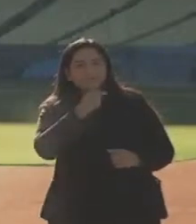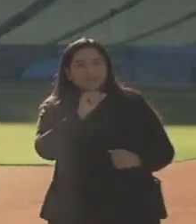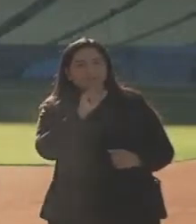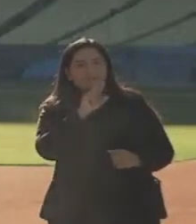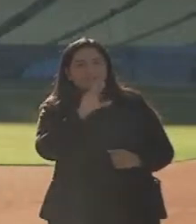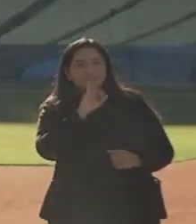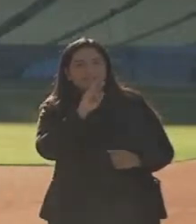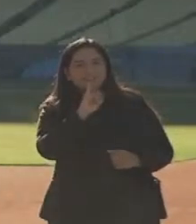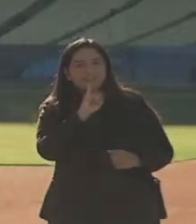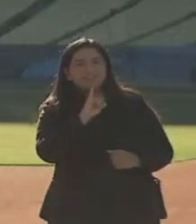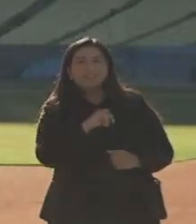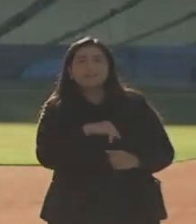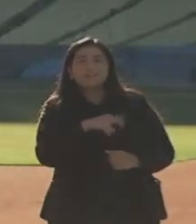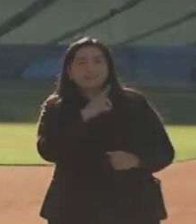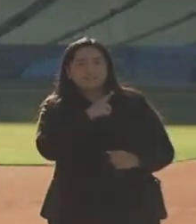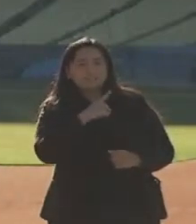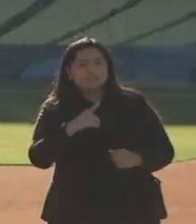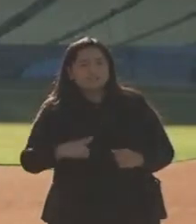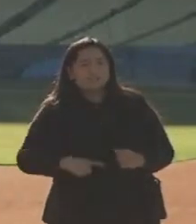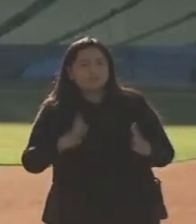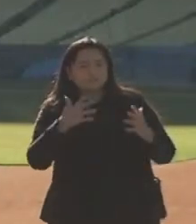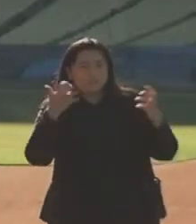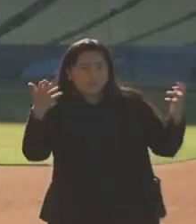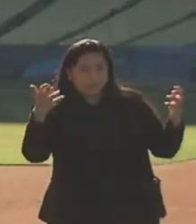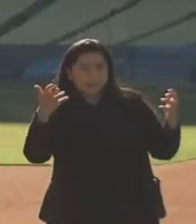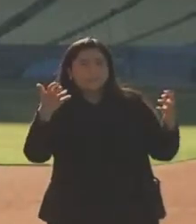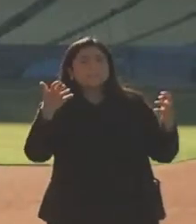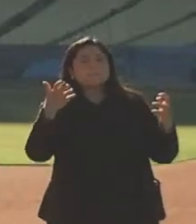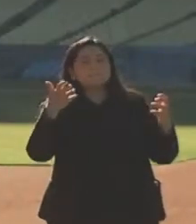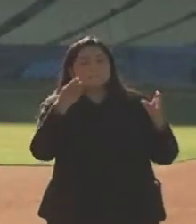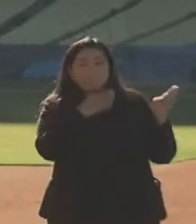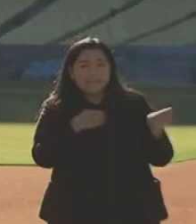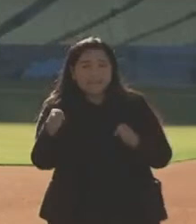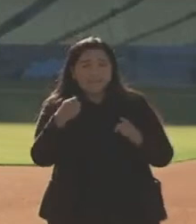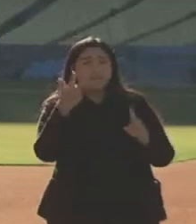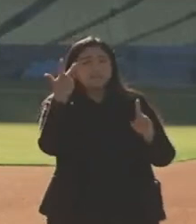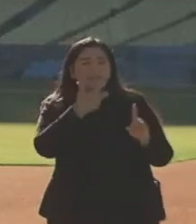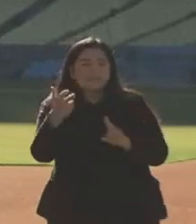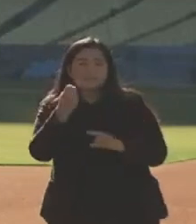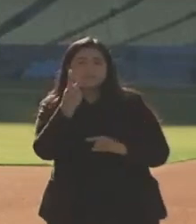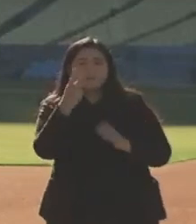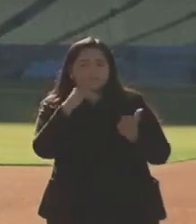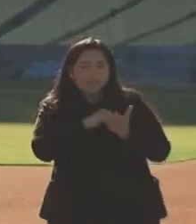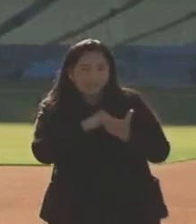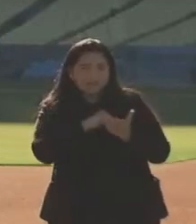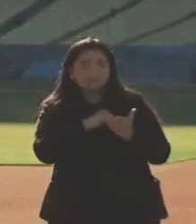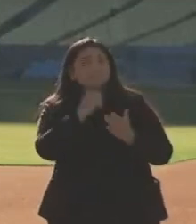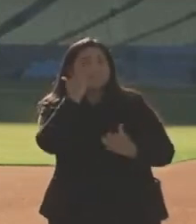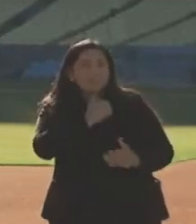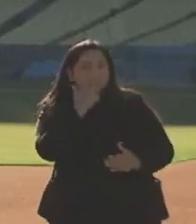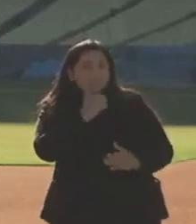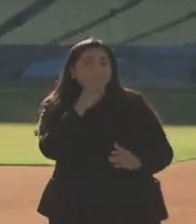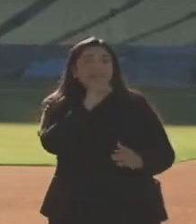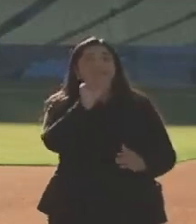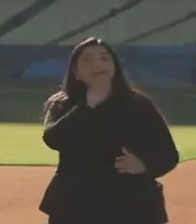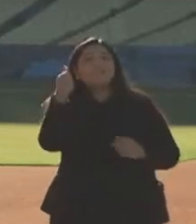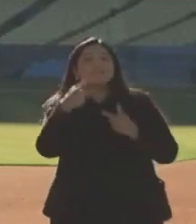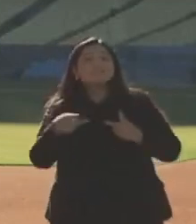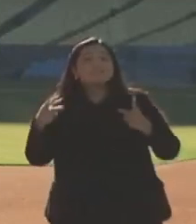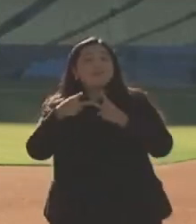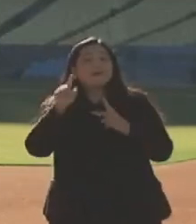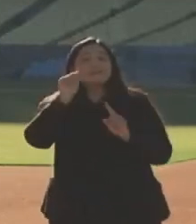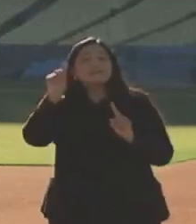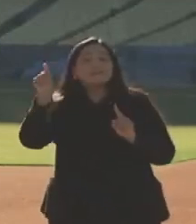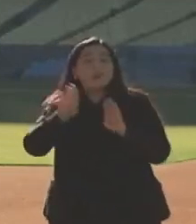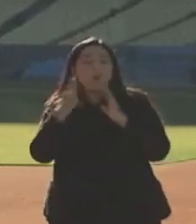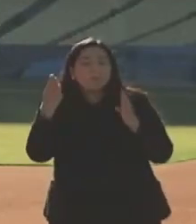With Dodger Stadium able to dole out 12,000 vaccinations per day and the other super sites opening on Tuesday, adding a total of another